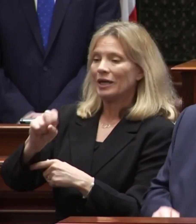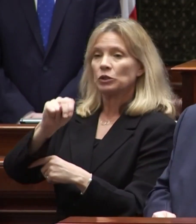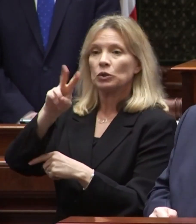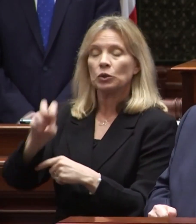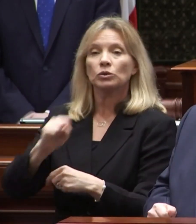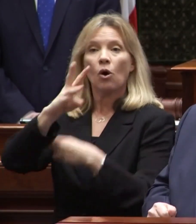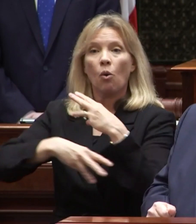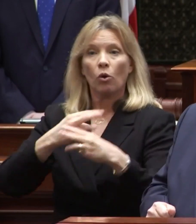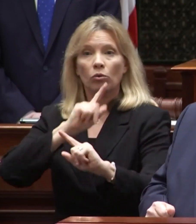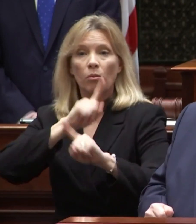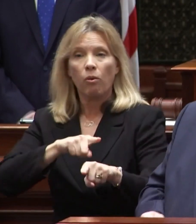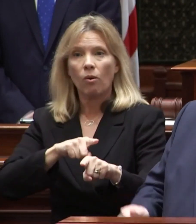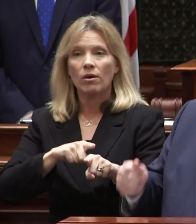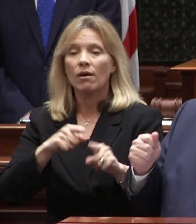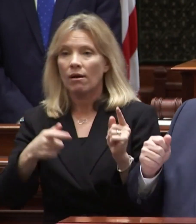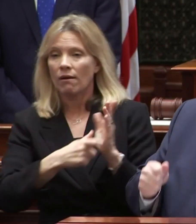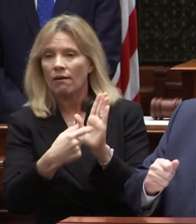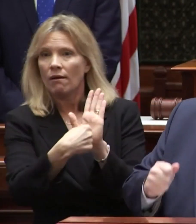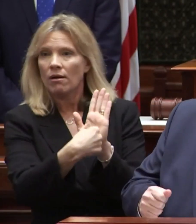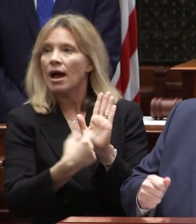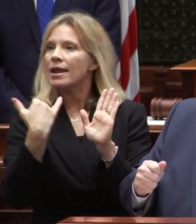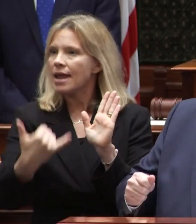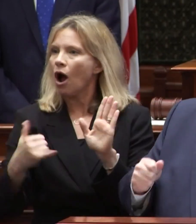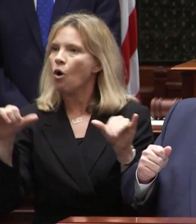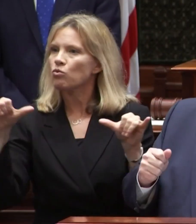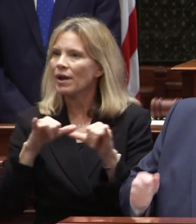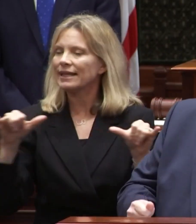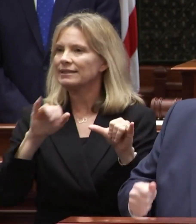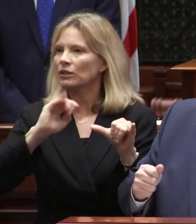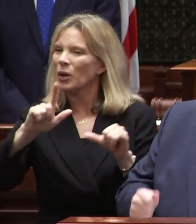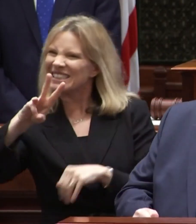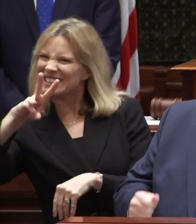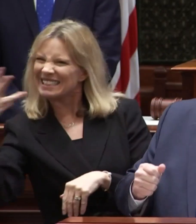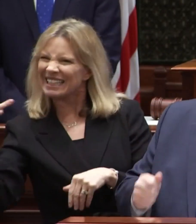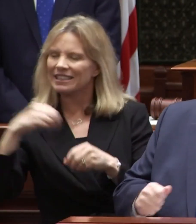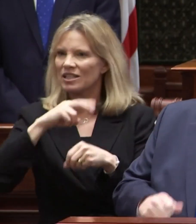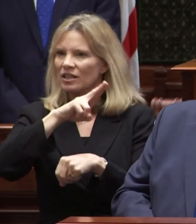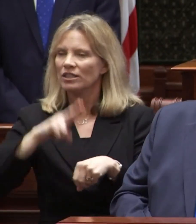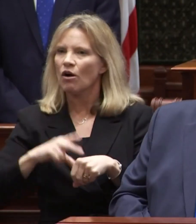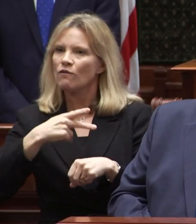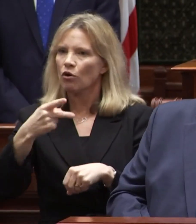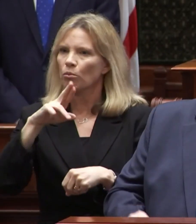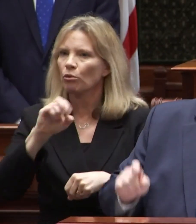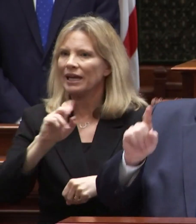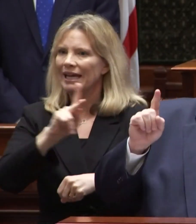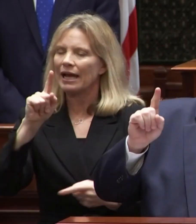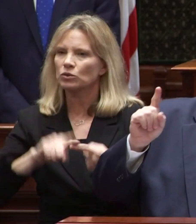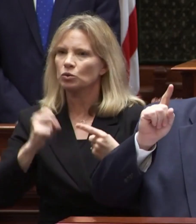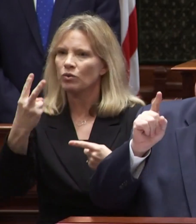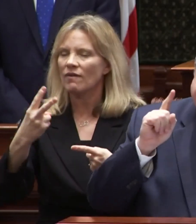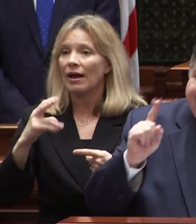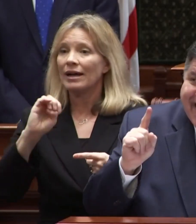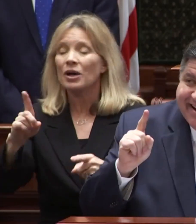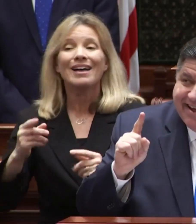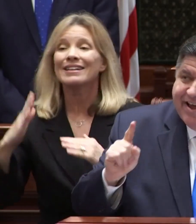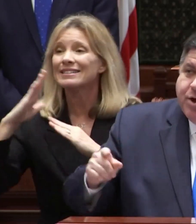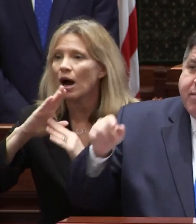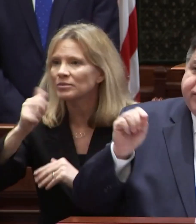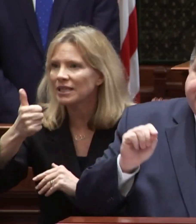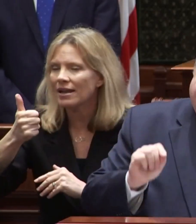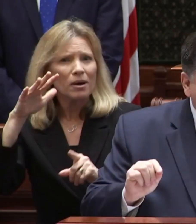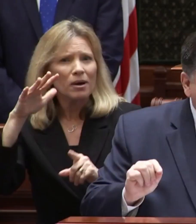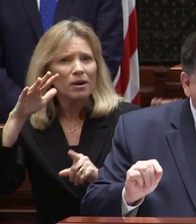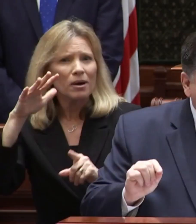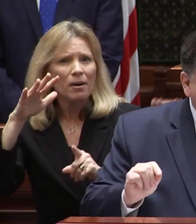.s news and world report now ranks illinois sixth in the nation for pre-k to 12 education and among the top 10